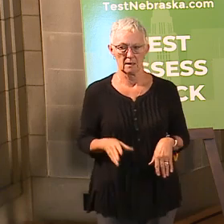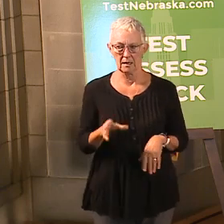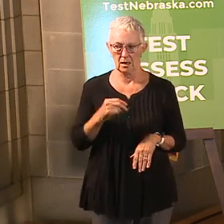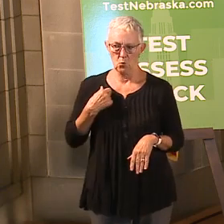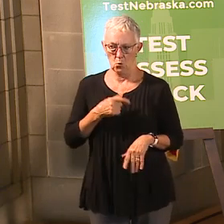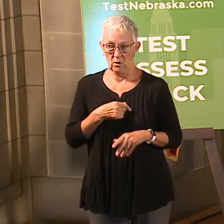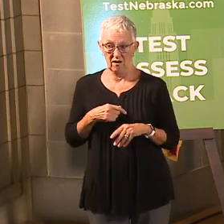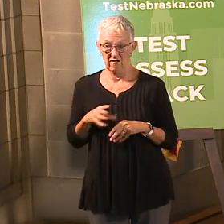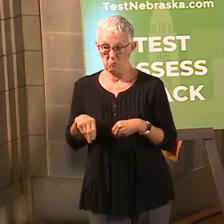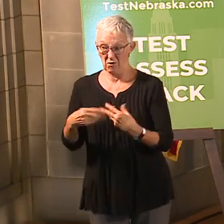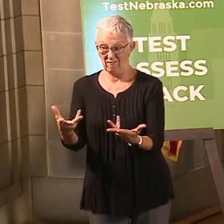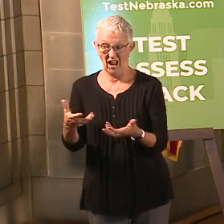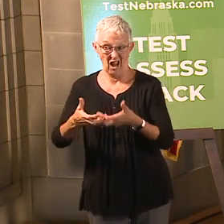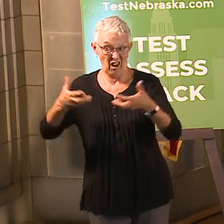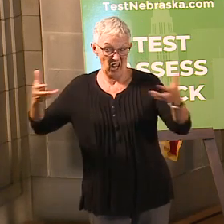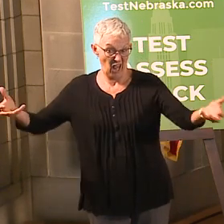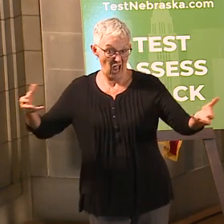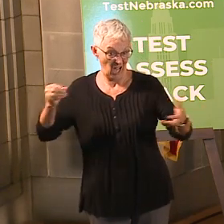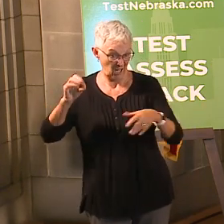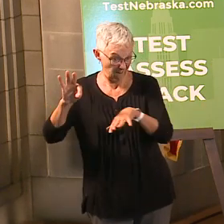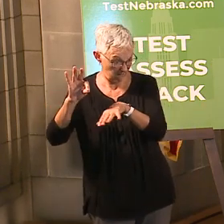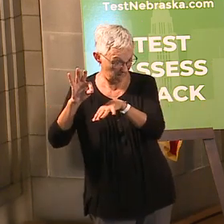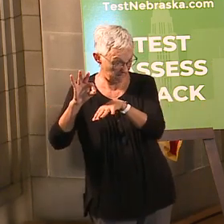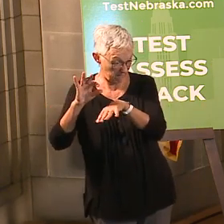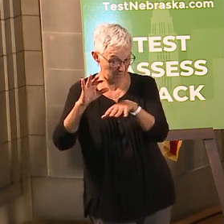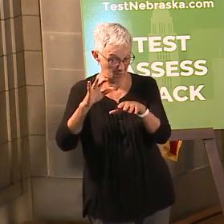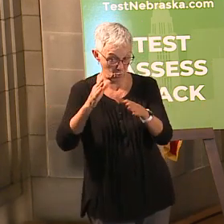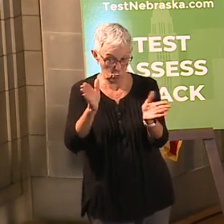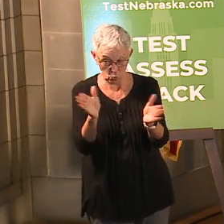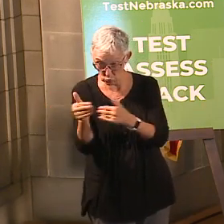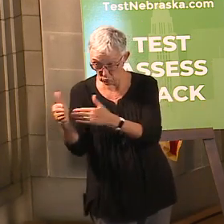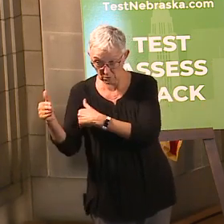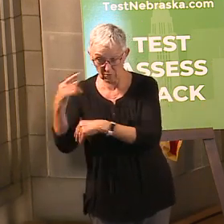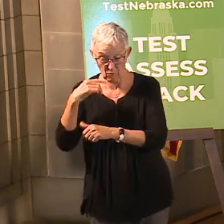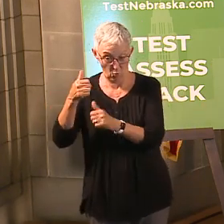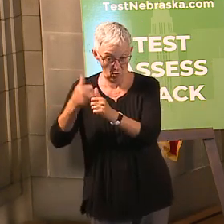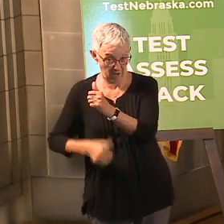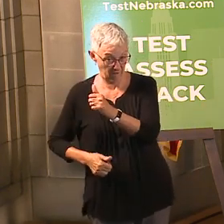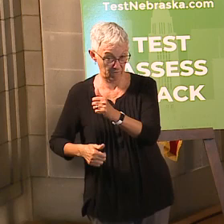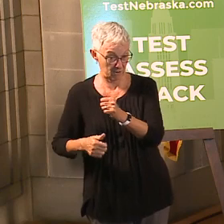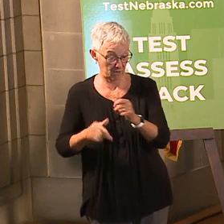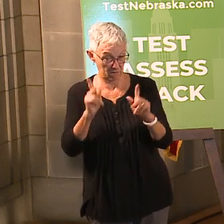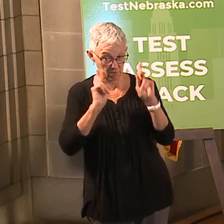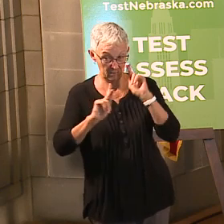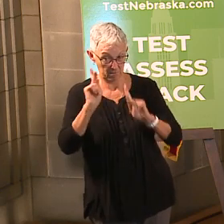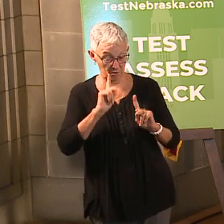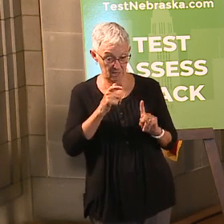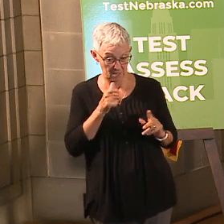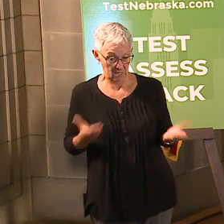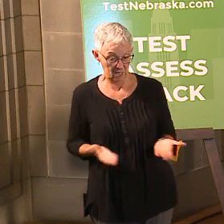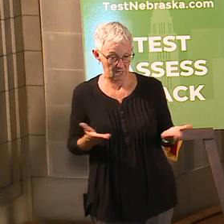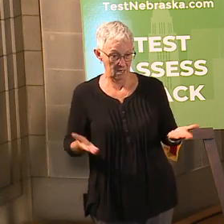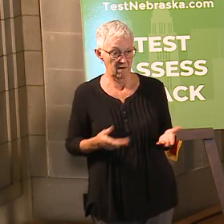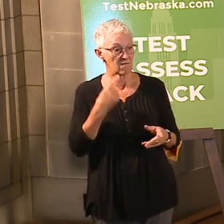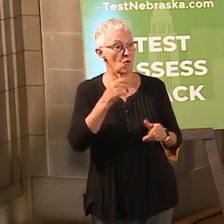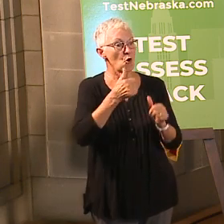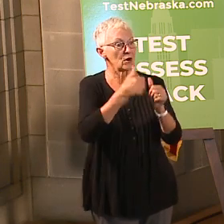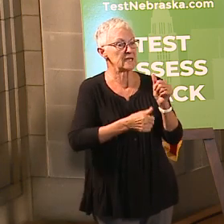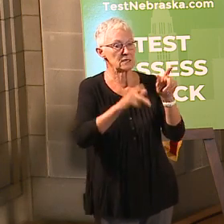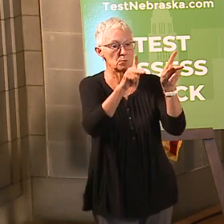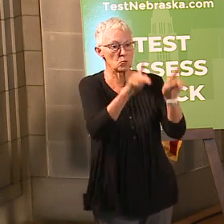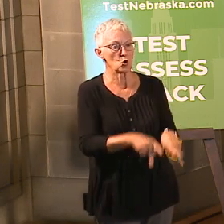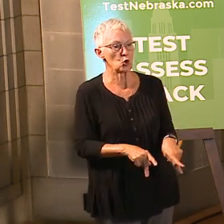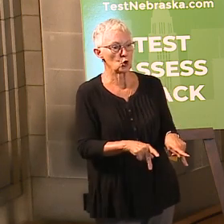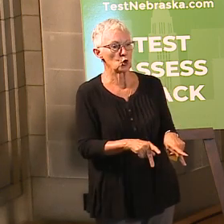actually done. If you want to just throw some ballpark numbers around, for every one person that we keep safe and sound in a hotel, we're